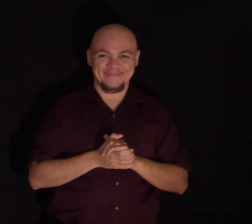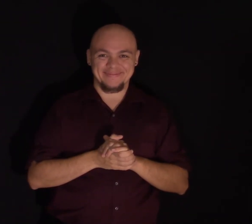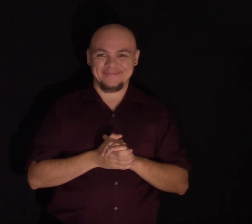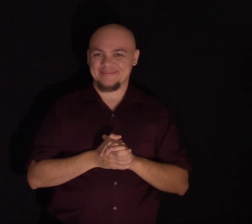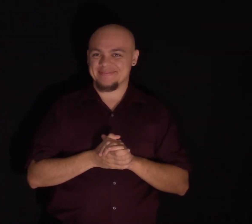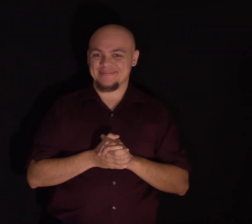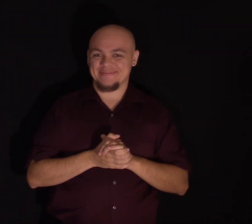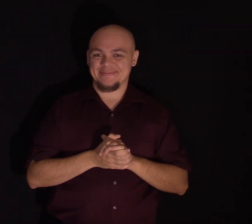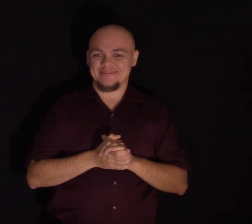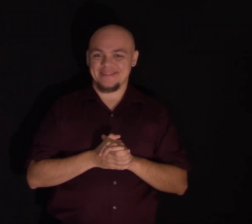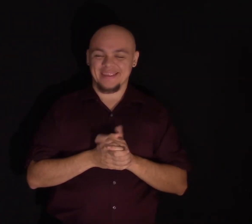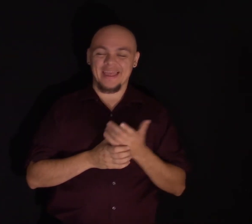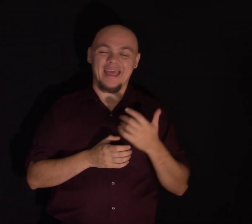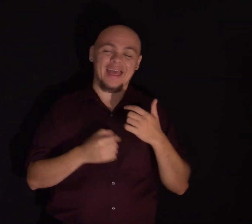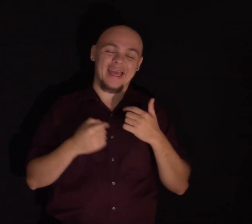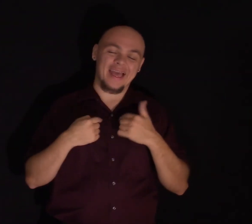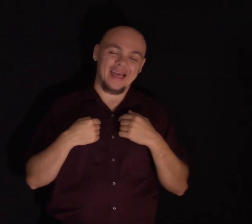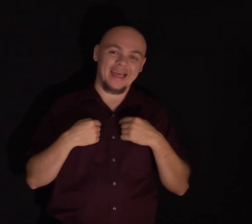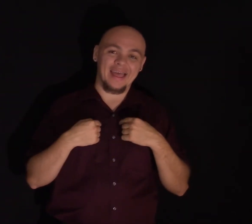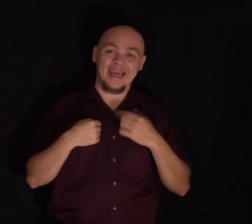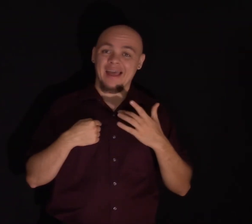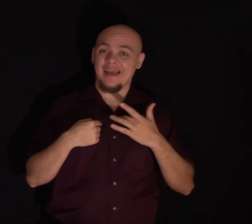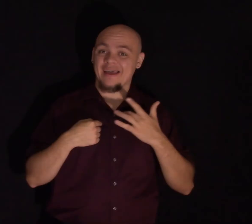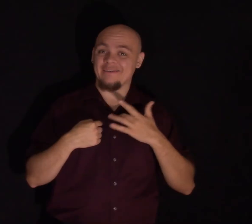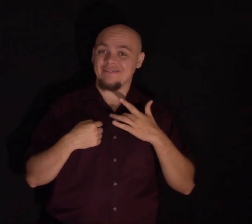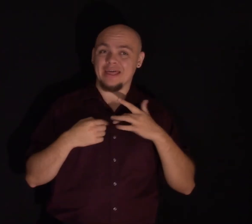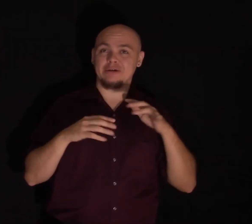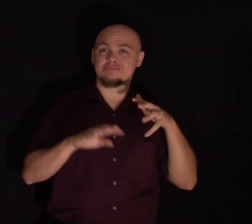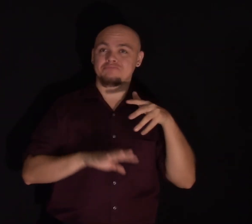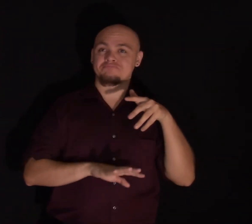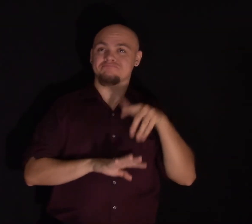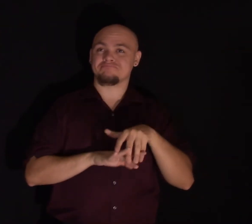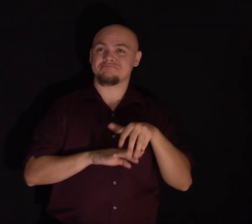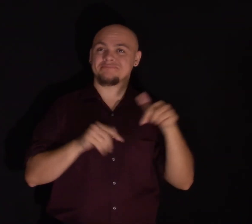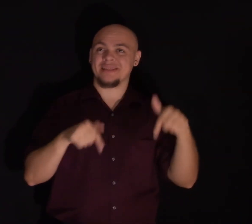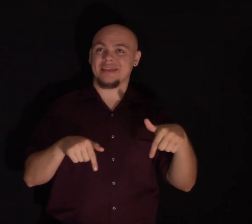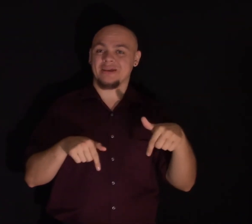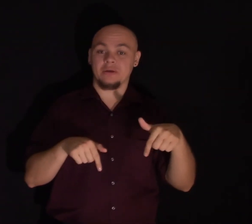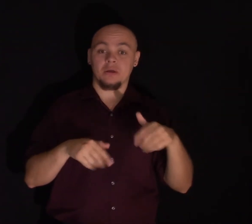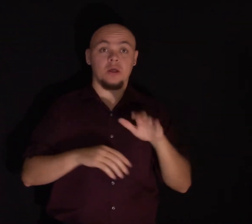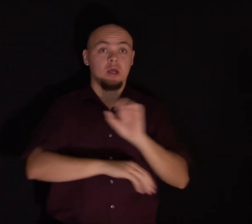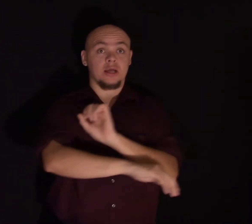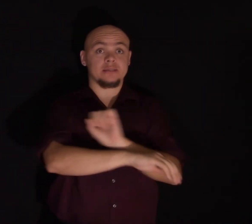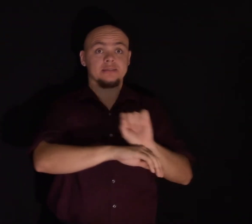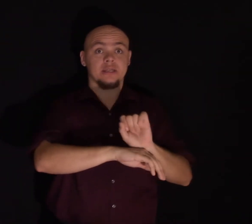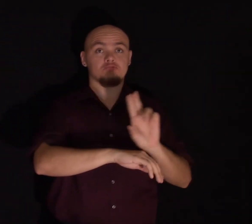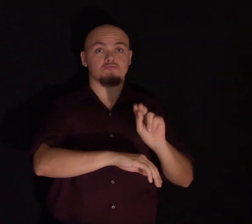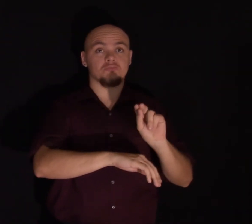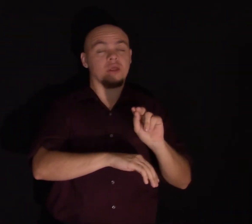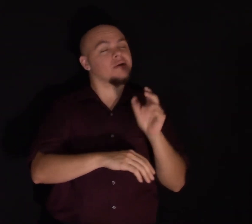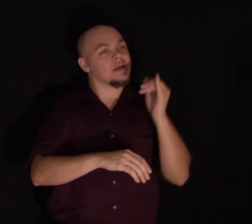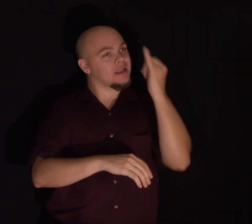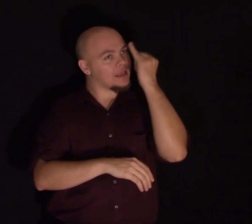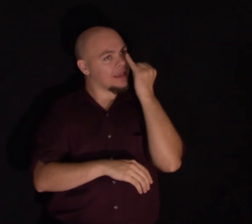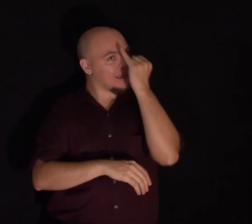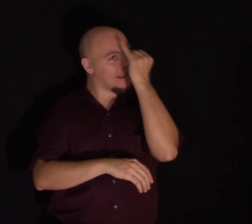I have to say, I feel very at home here. Not on stage, but very at home in Italy.